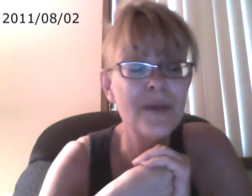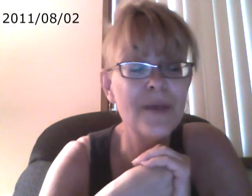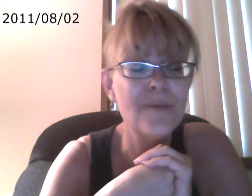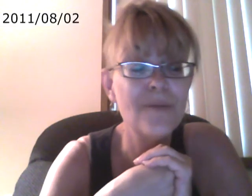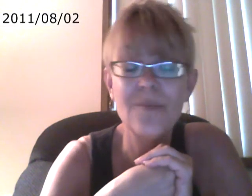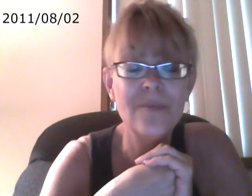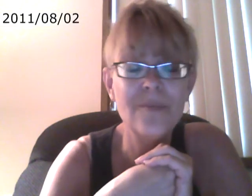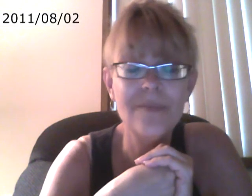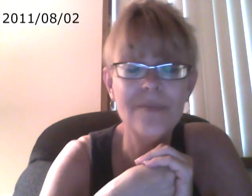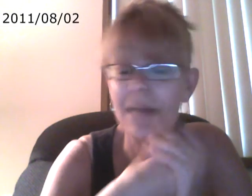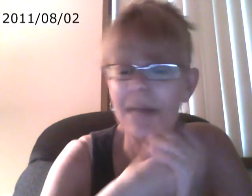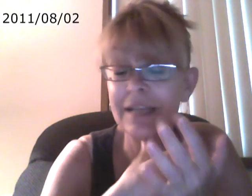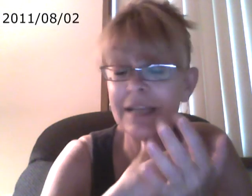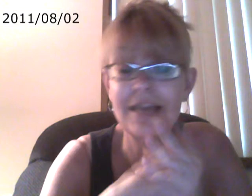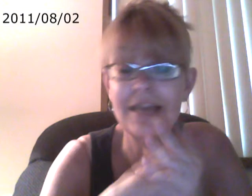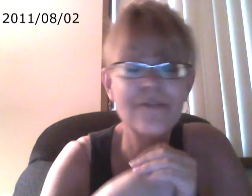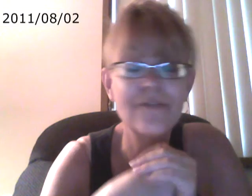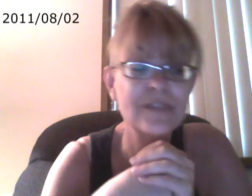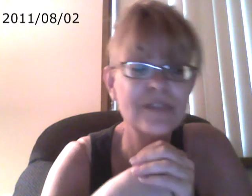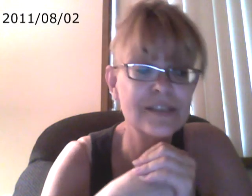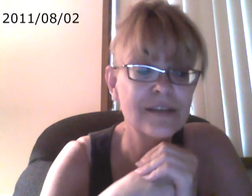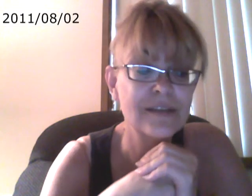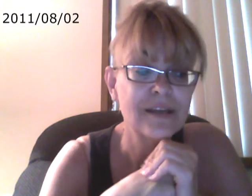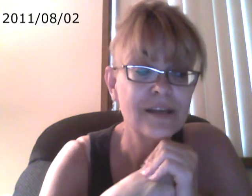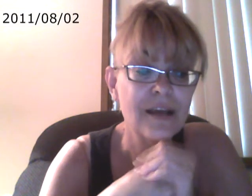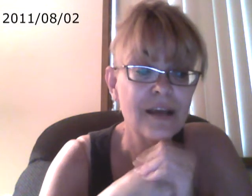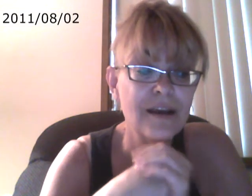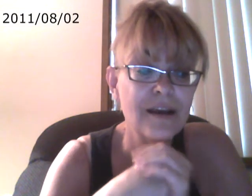uh, my kids have this, um,